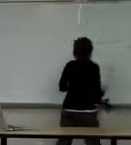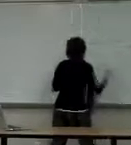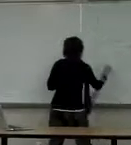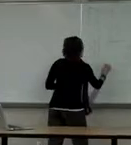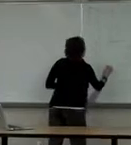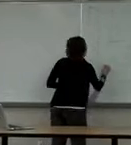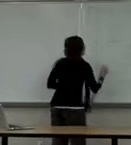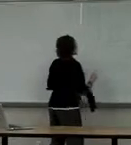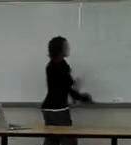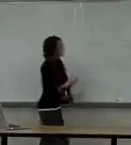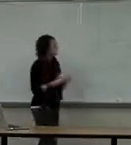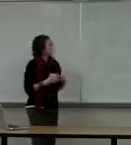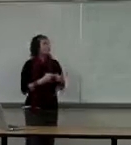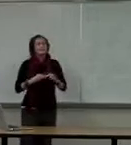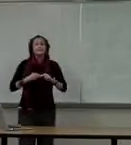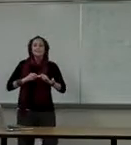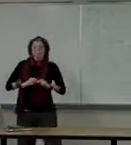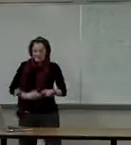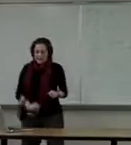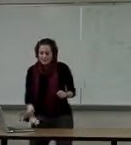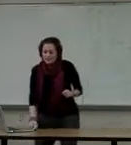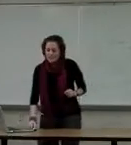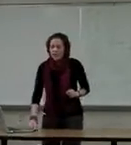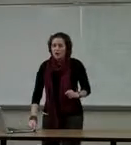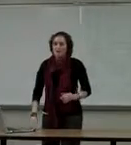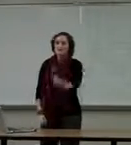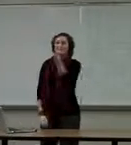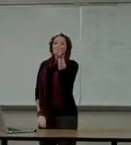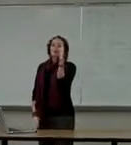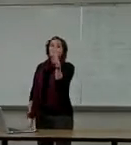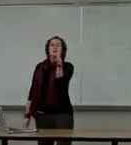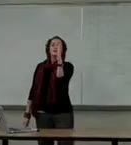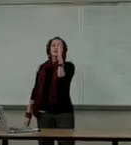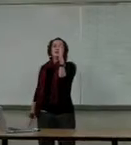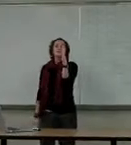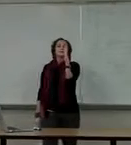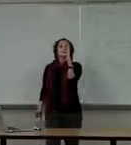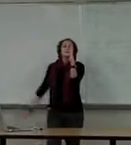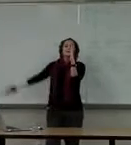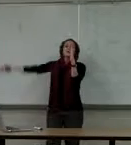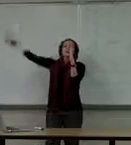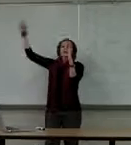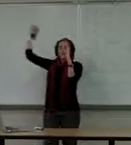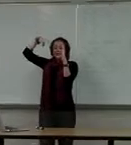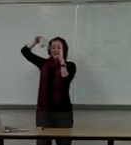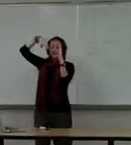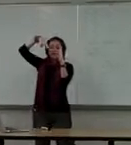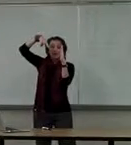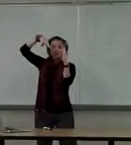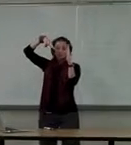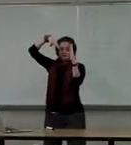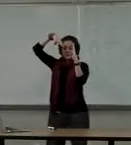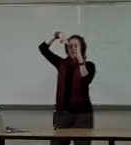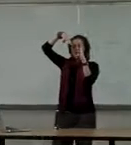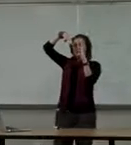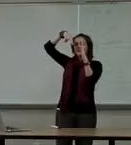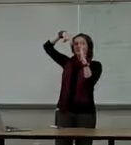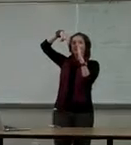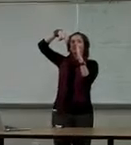Okay. The last type of slope is a vertical line. Here's Joe. Well, unfortunately,